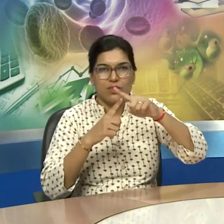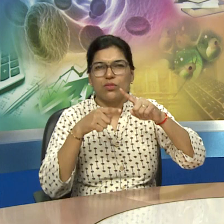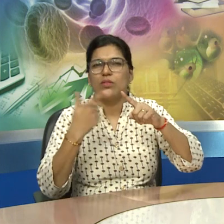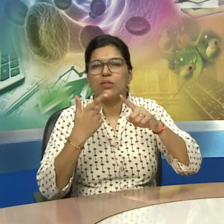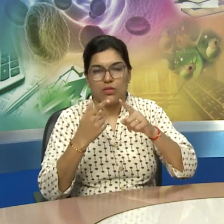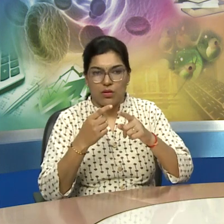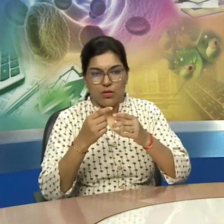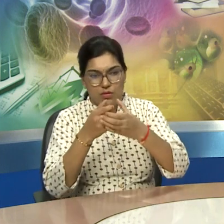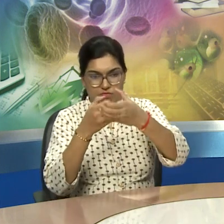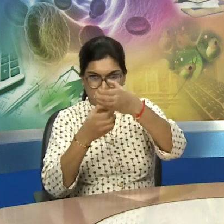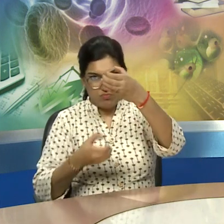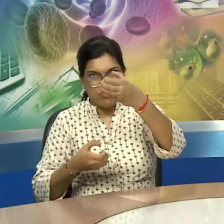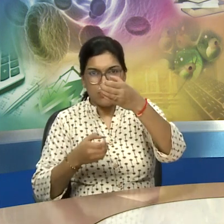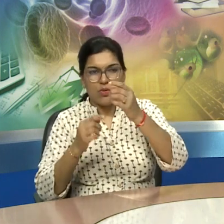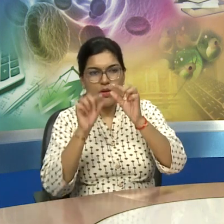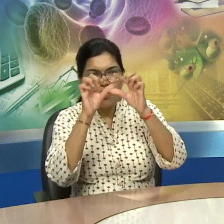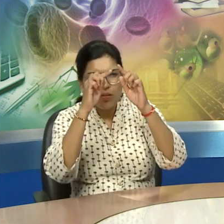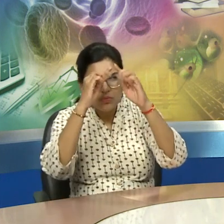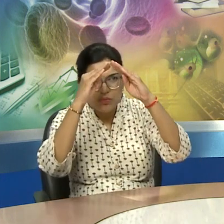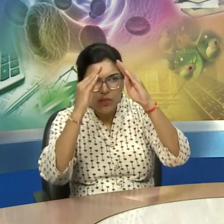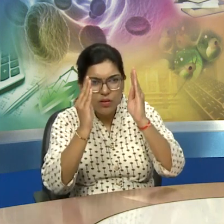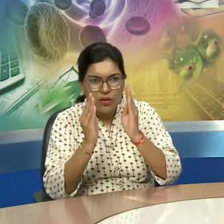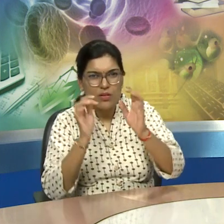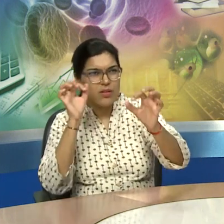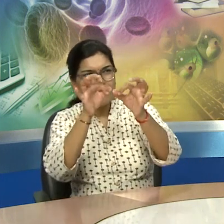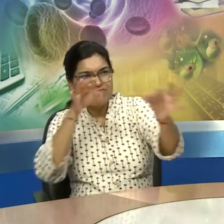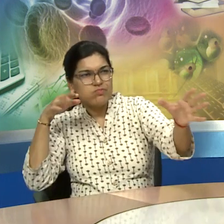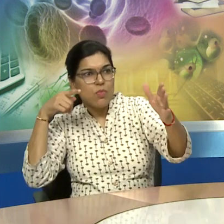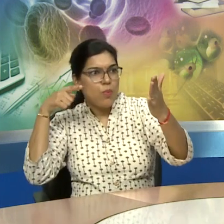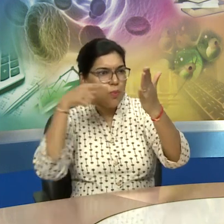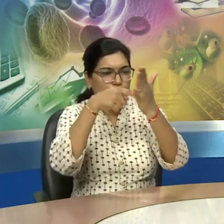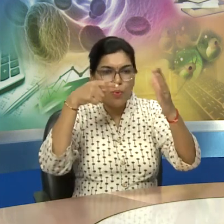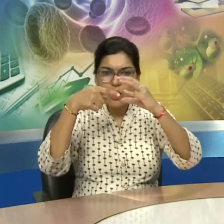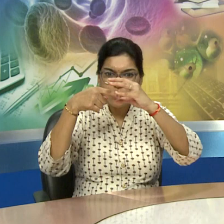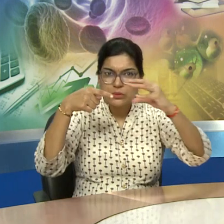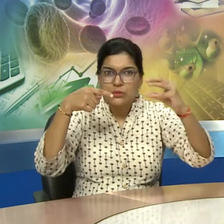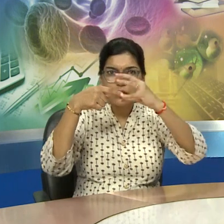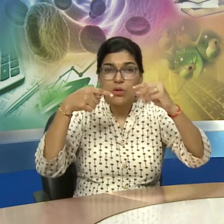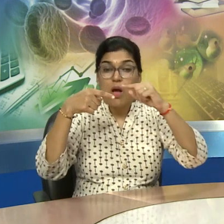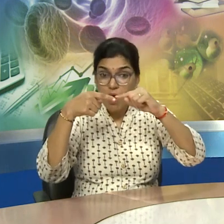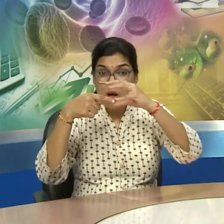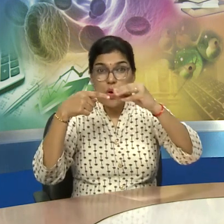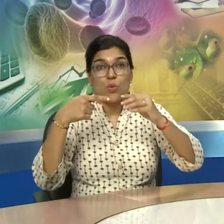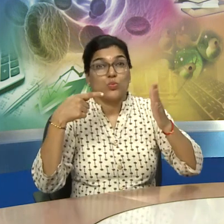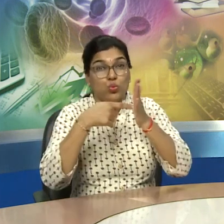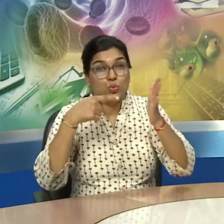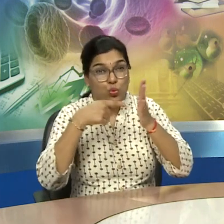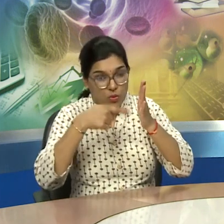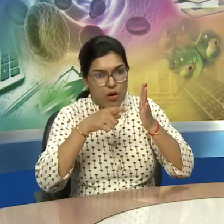and you can see a word f-l-i-n-t flint what is this it is a type of rock